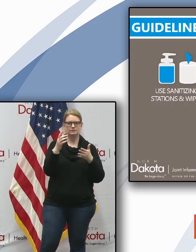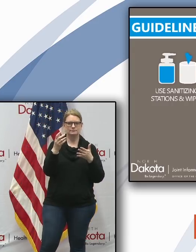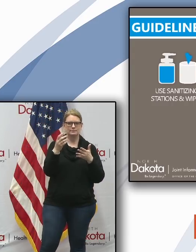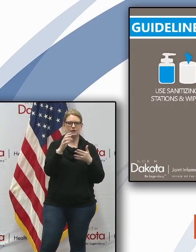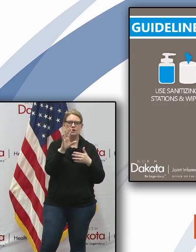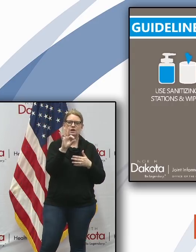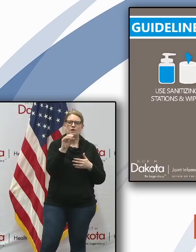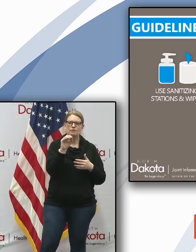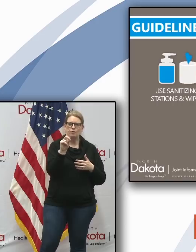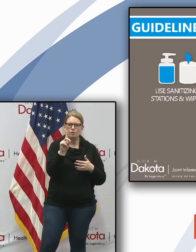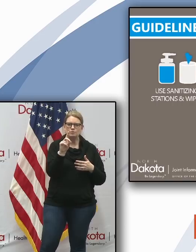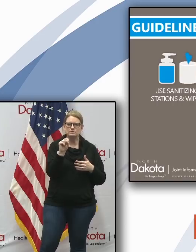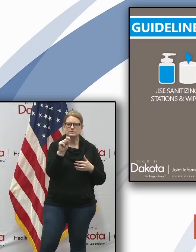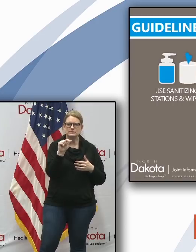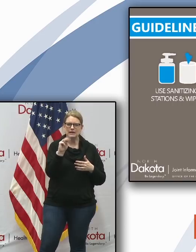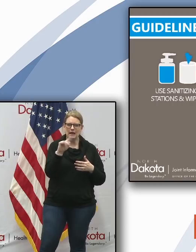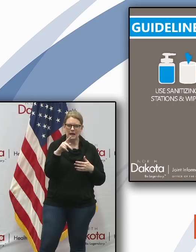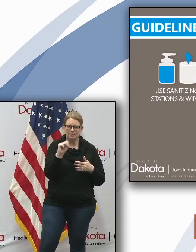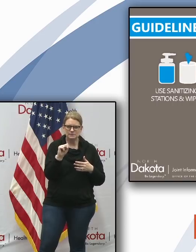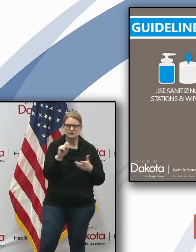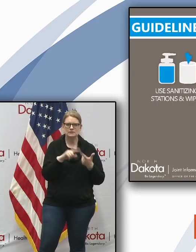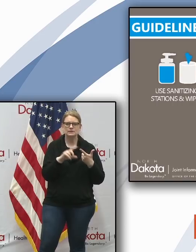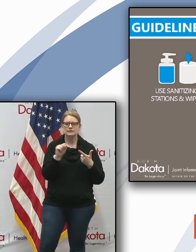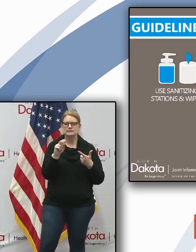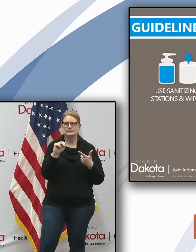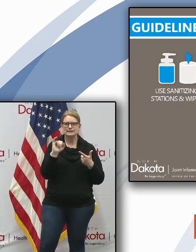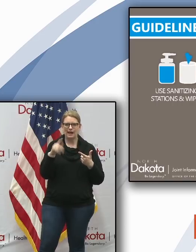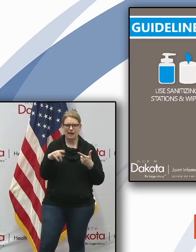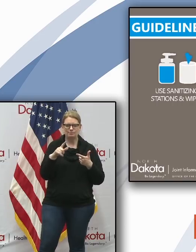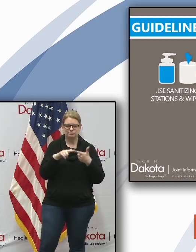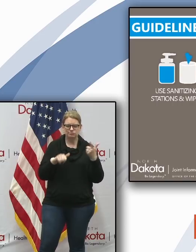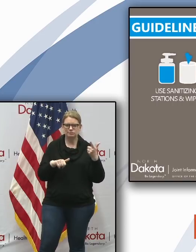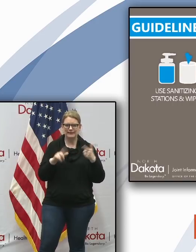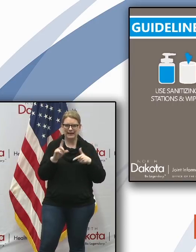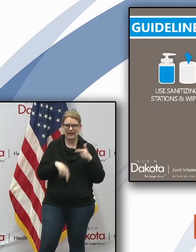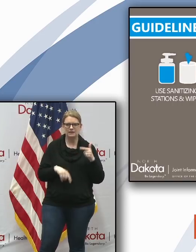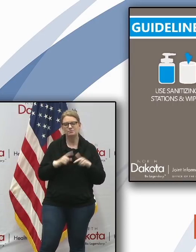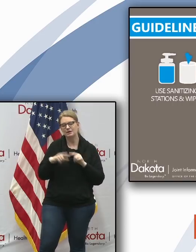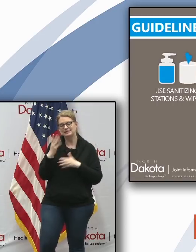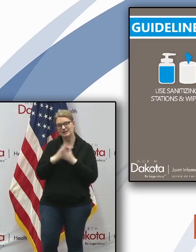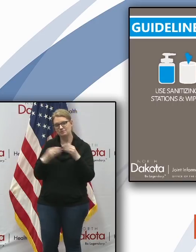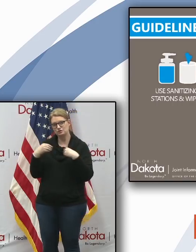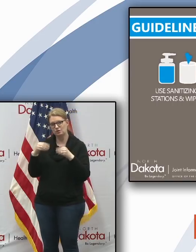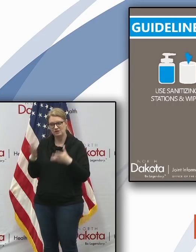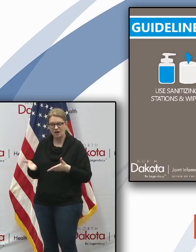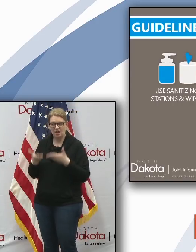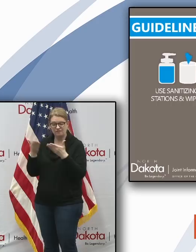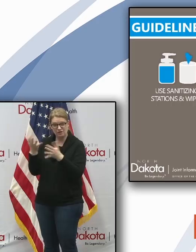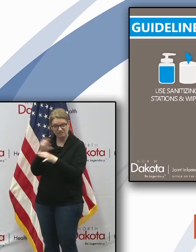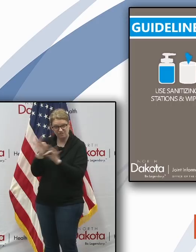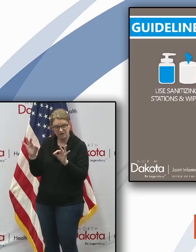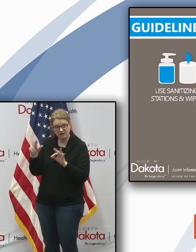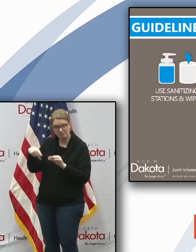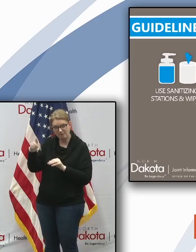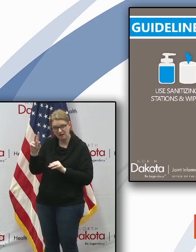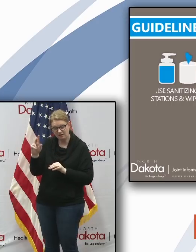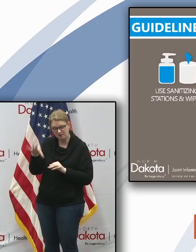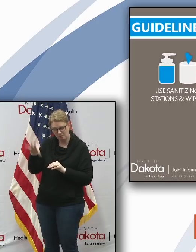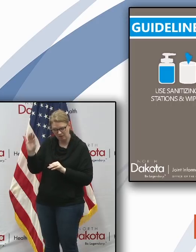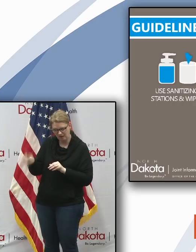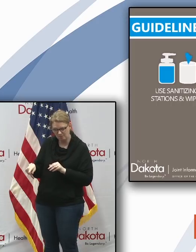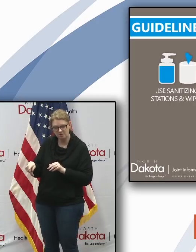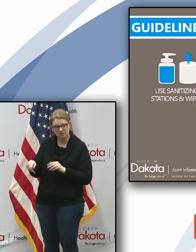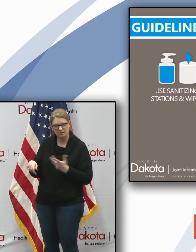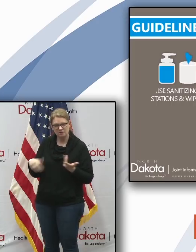food stamp snap things they can't be used for delivery fees but some stores do offer free grocery pickup and again we do